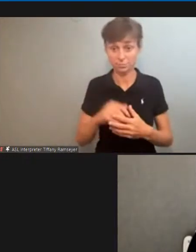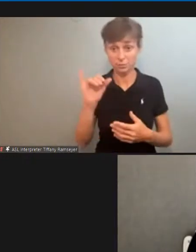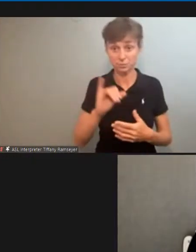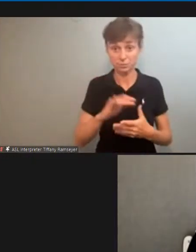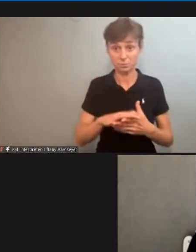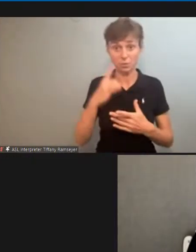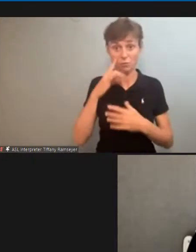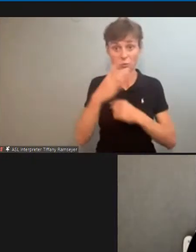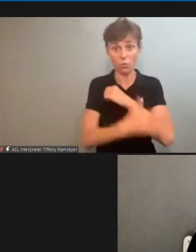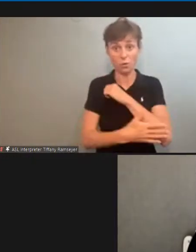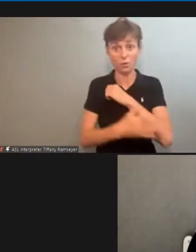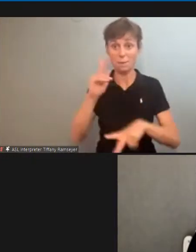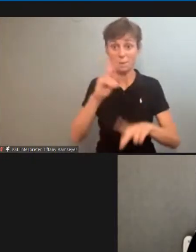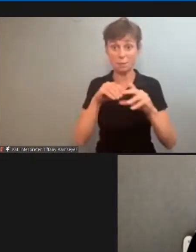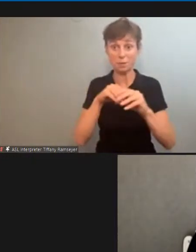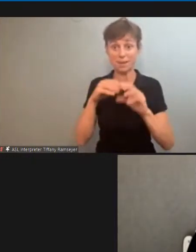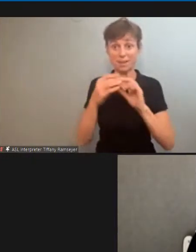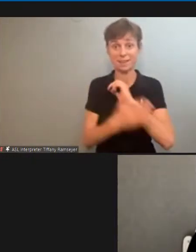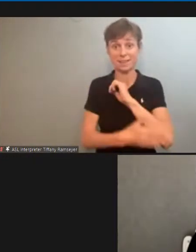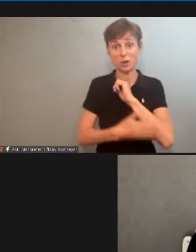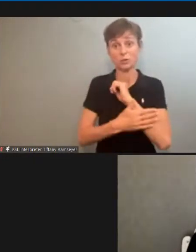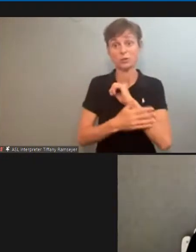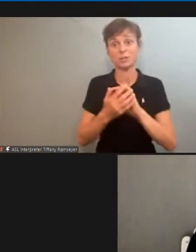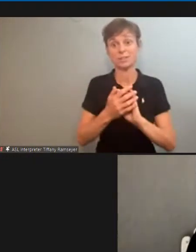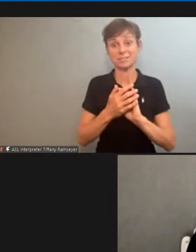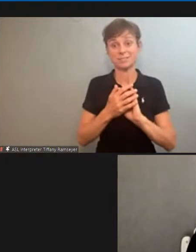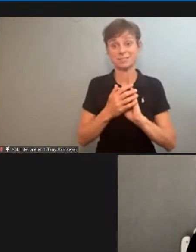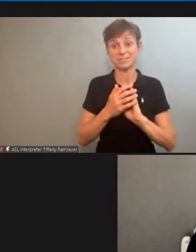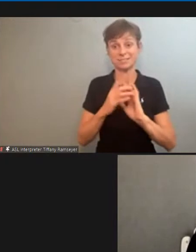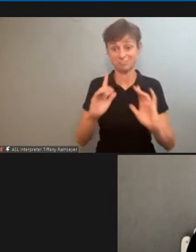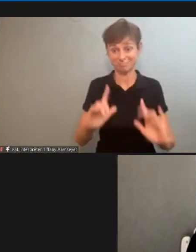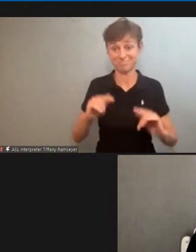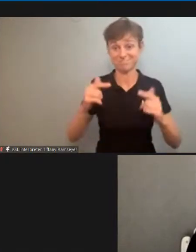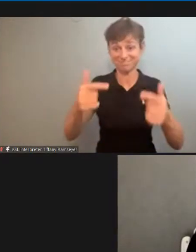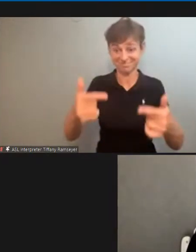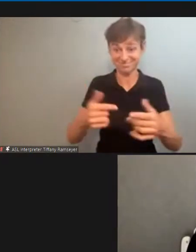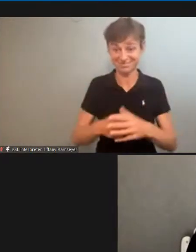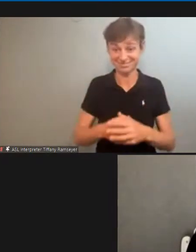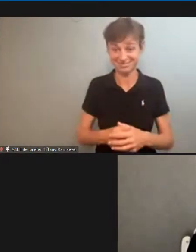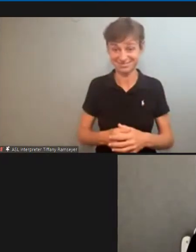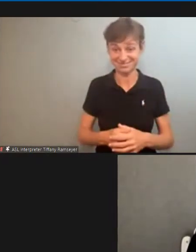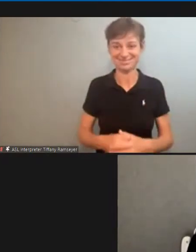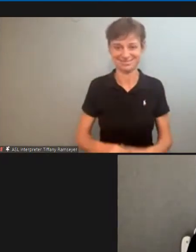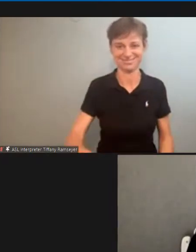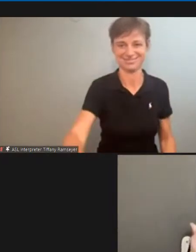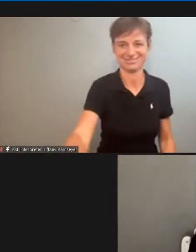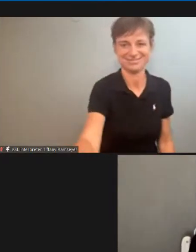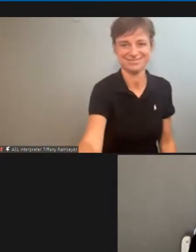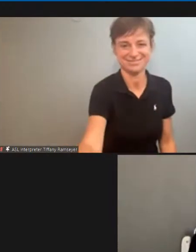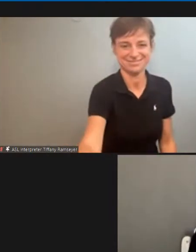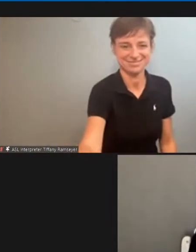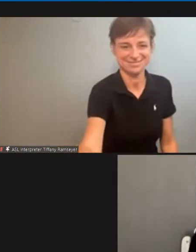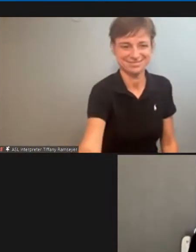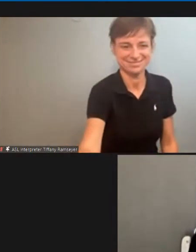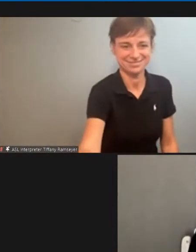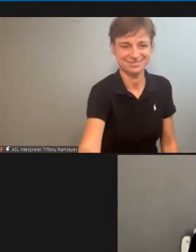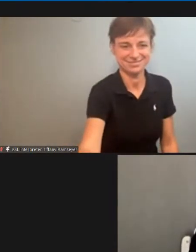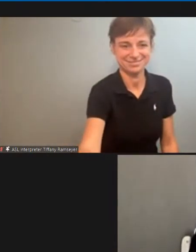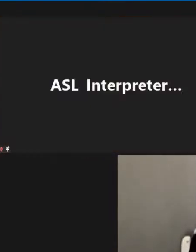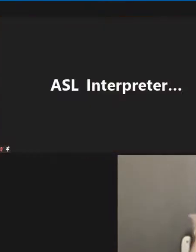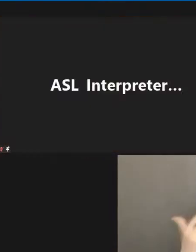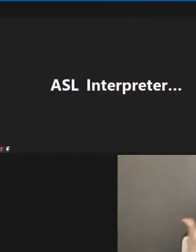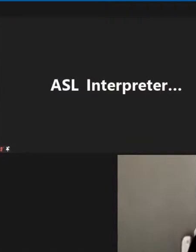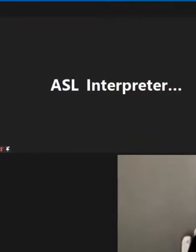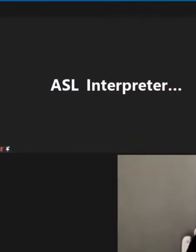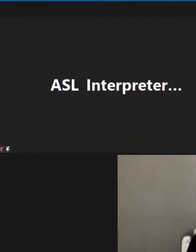of the country and we also definitely want to expand and enhance uh our ability and it's been a tough nut